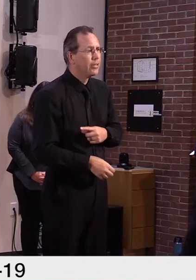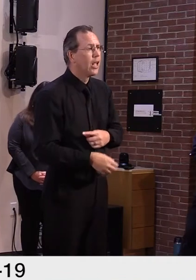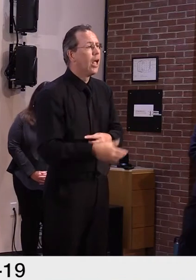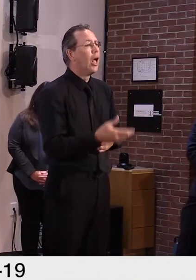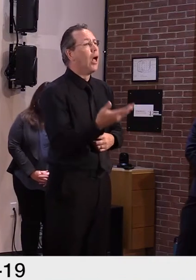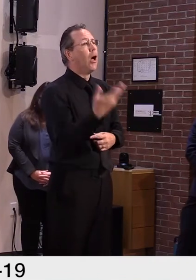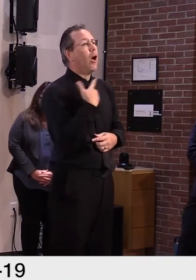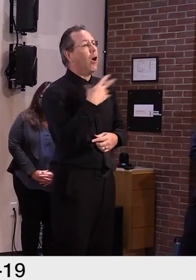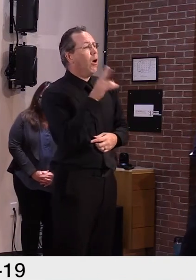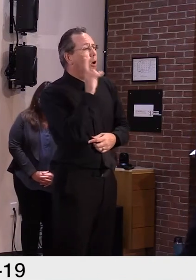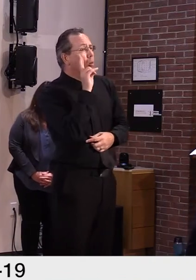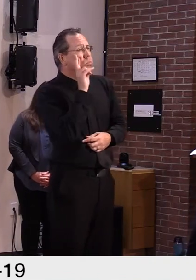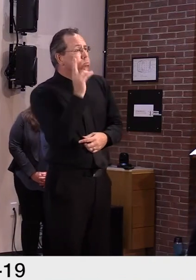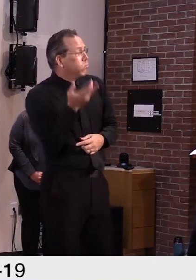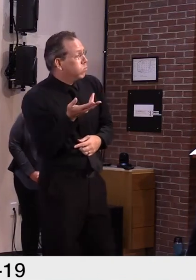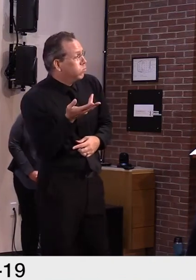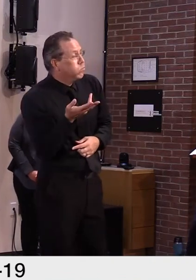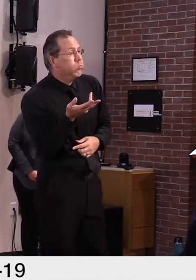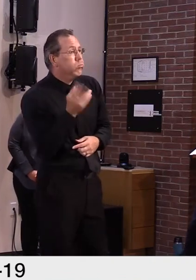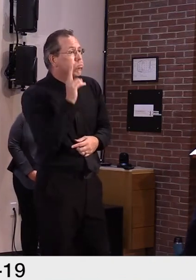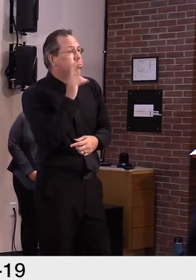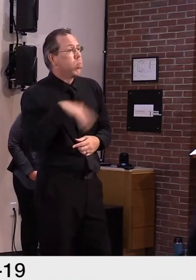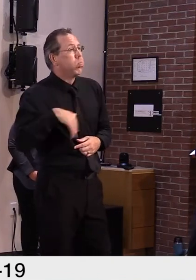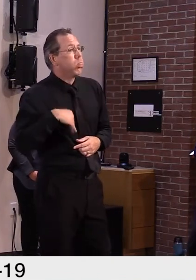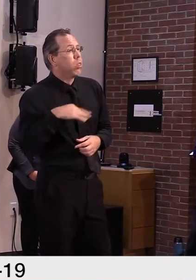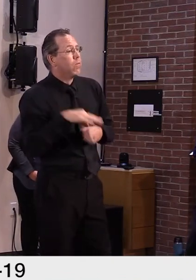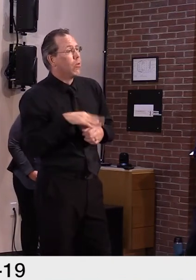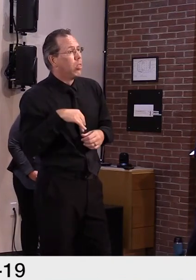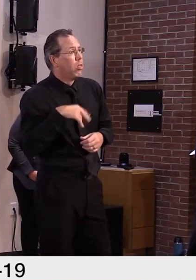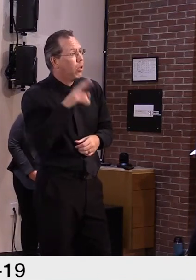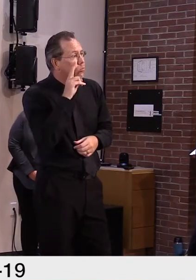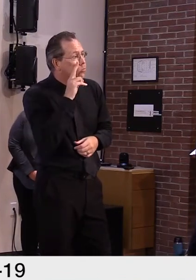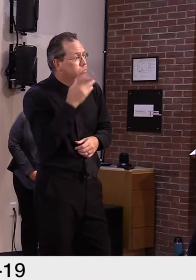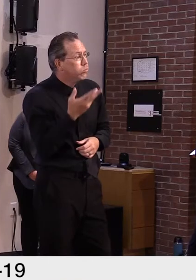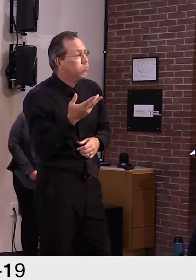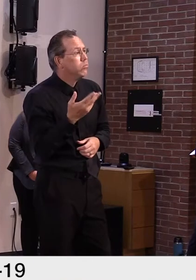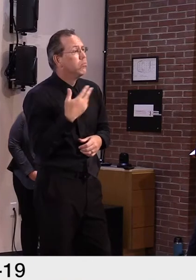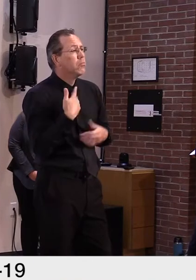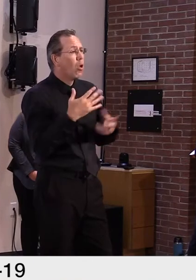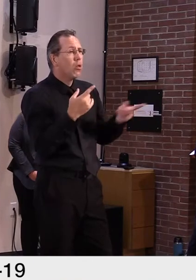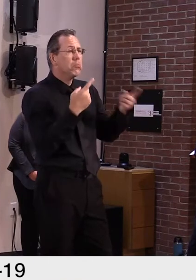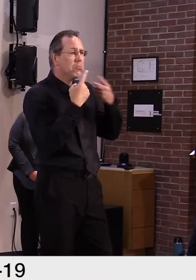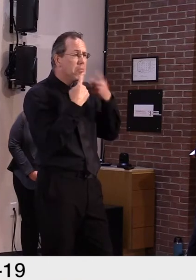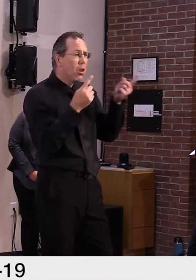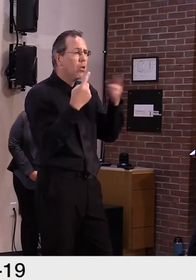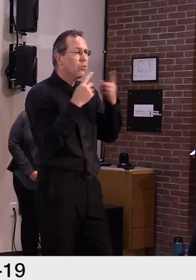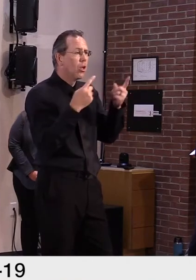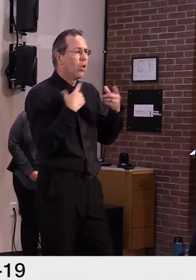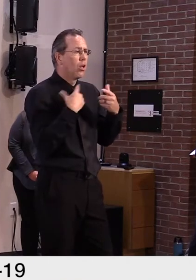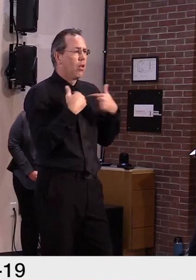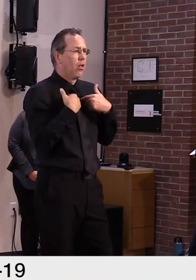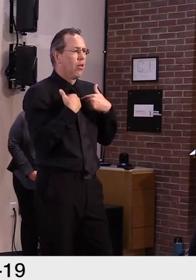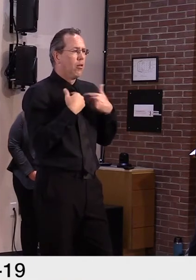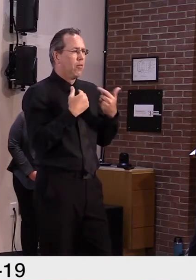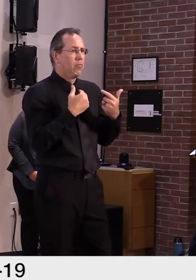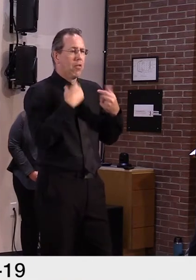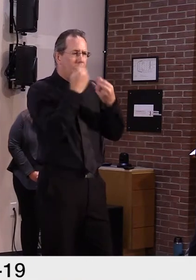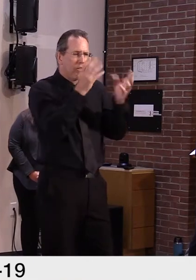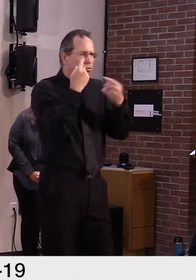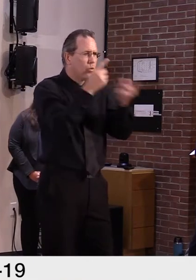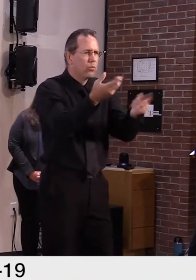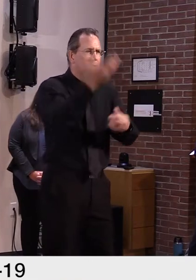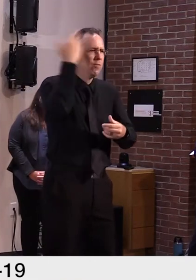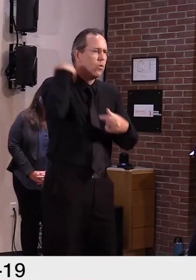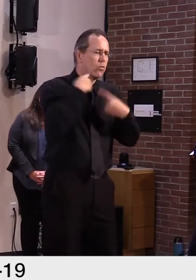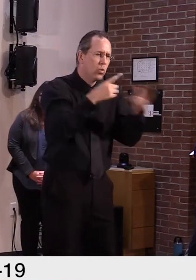to any of the debates. And I will. And to see whether Vice President, former Vice President Biden will earn my vote.